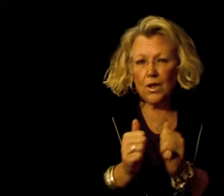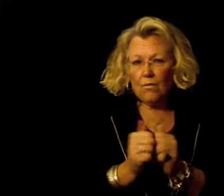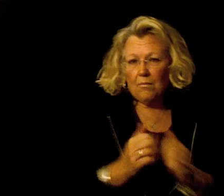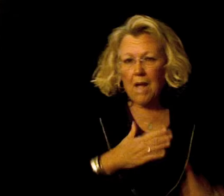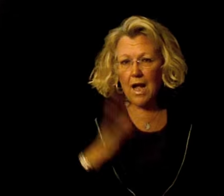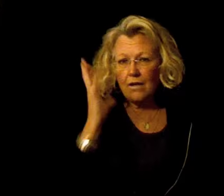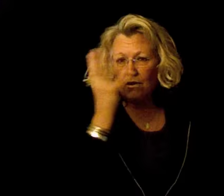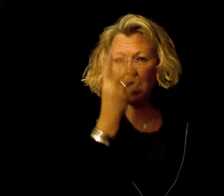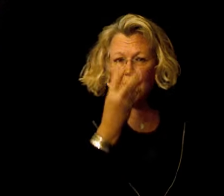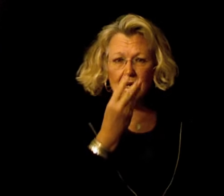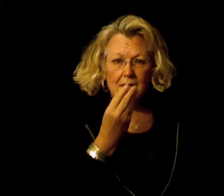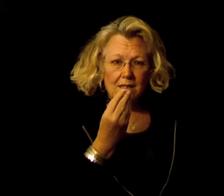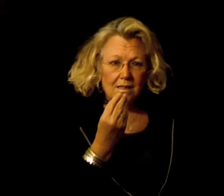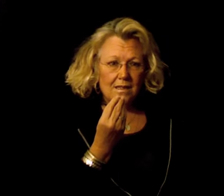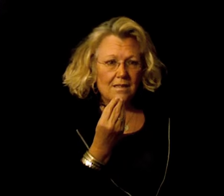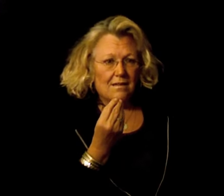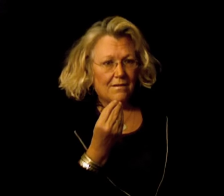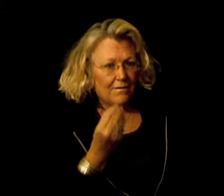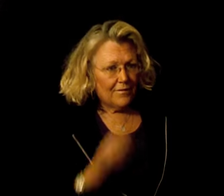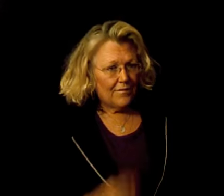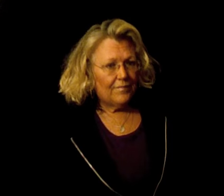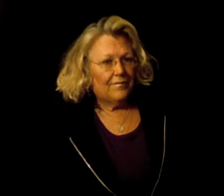With grace To beast To To